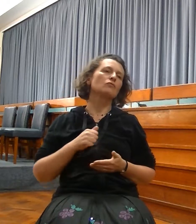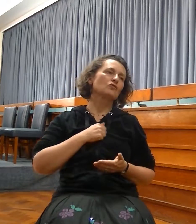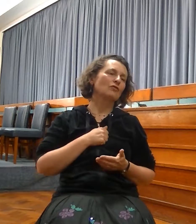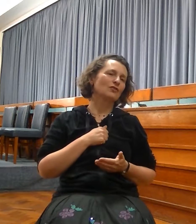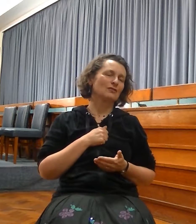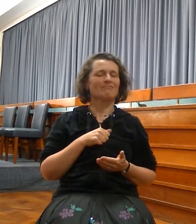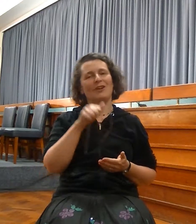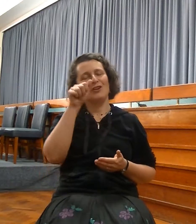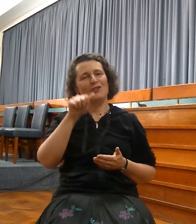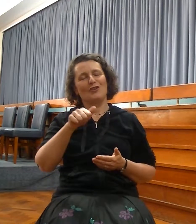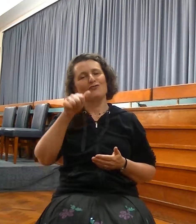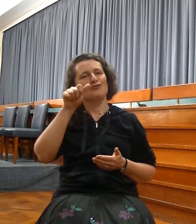and verse 6.